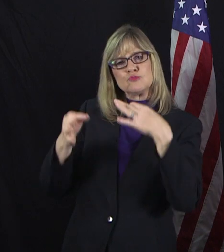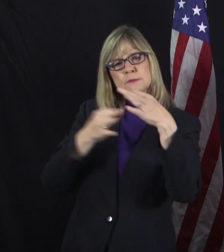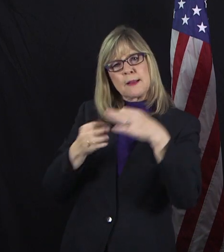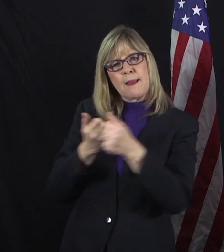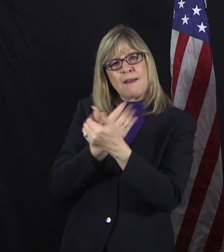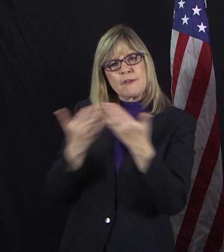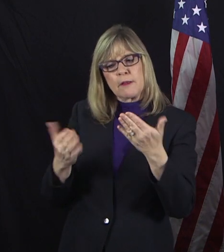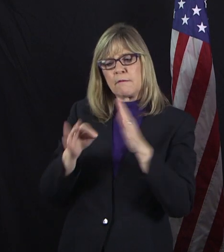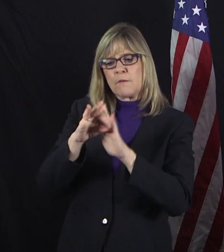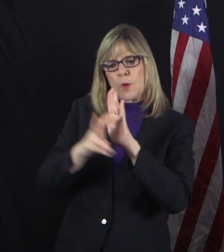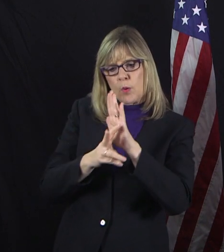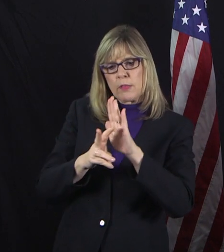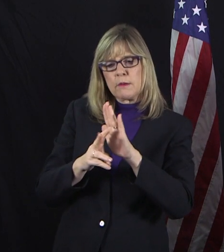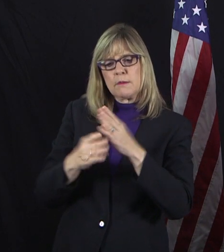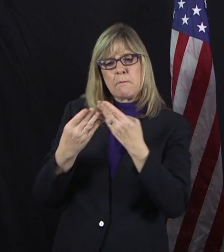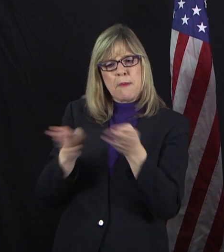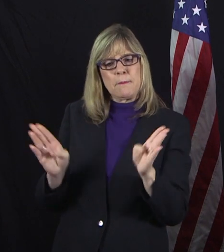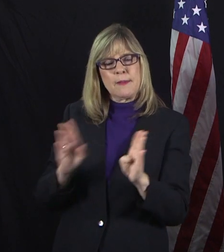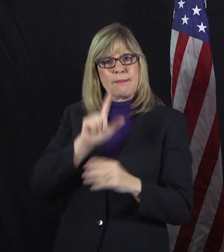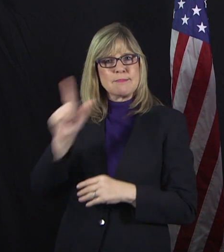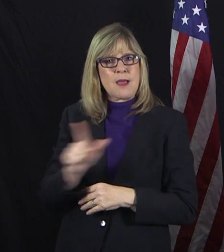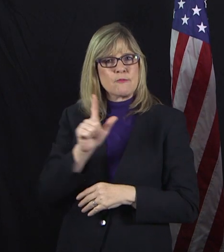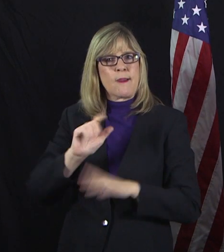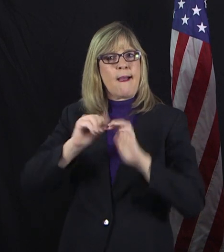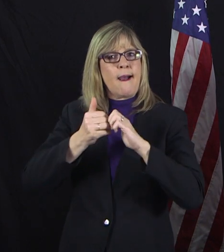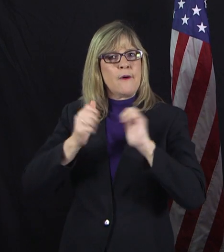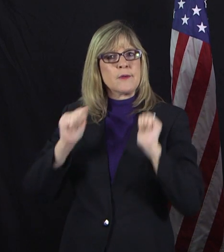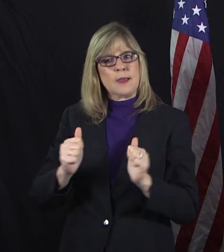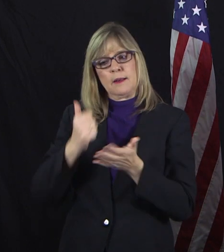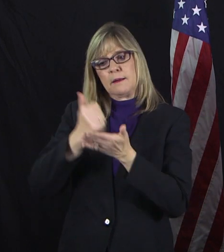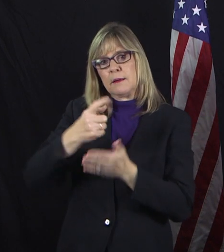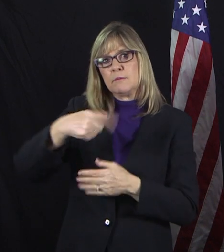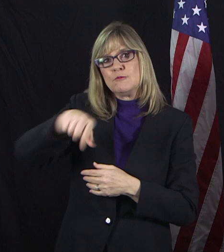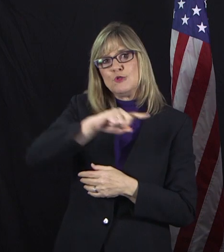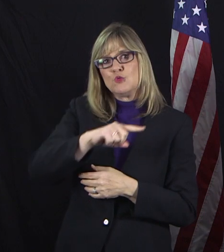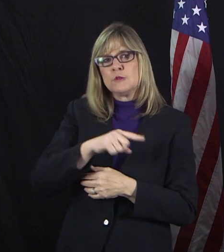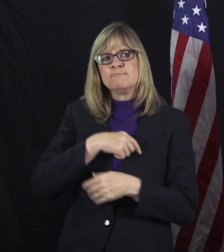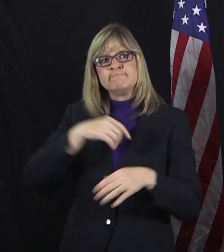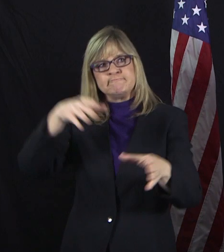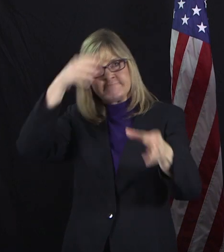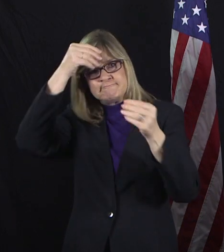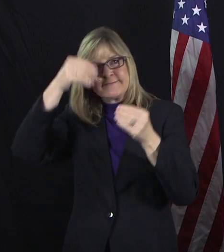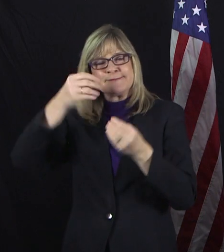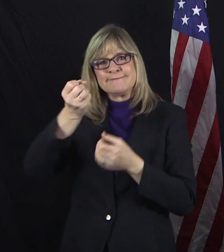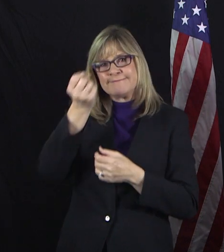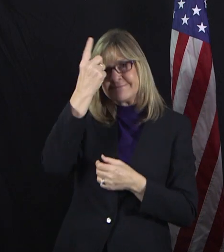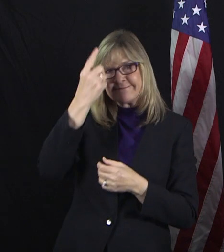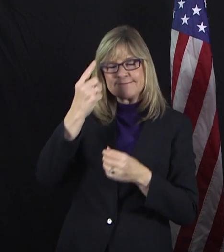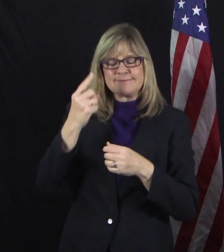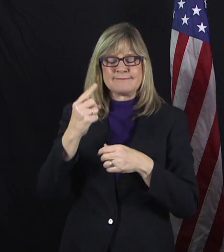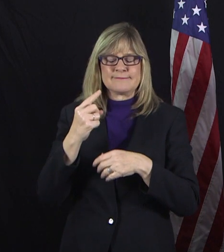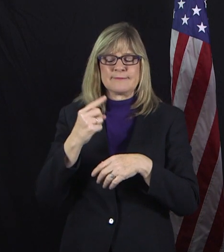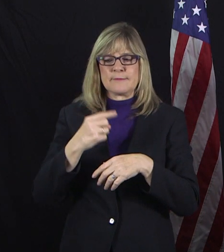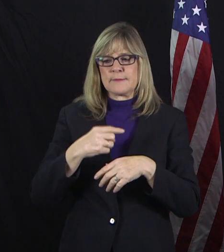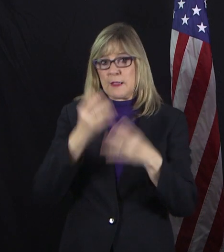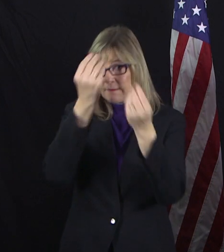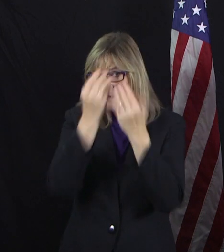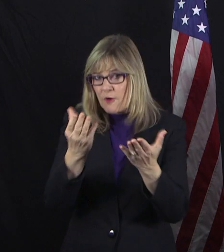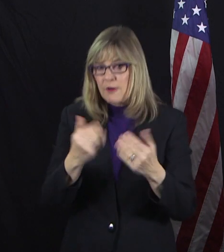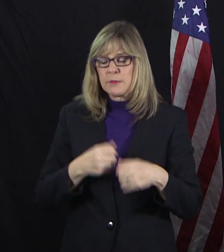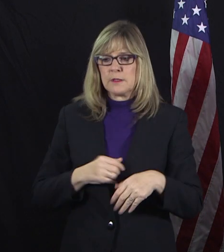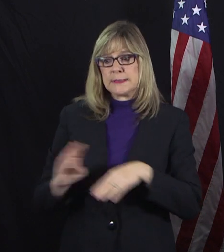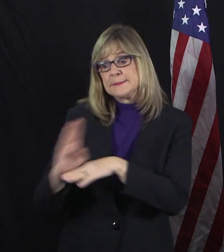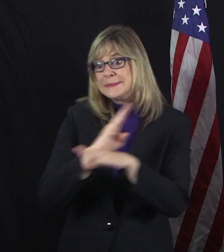everything that the Fort Worth Public Library is doing to keep you educated, informed, and busy, especially if you